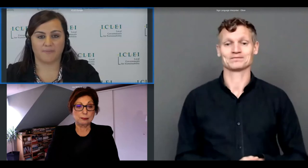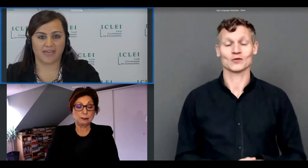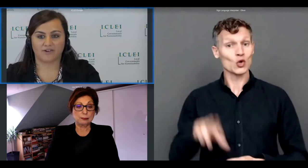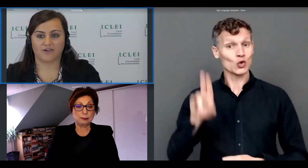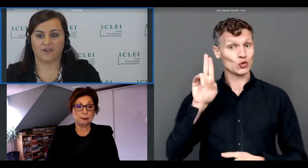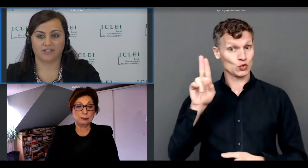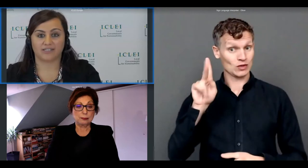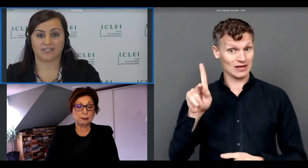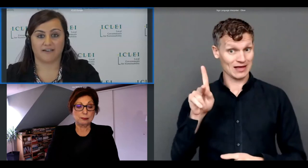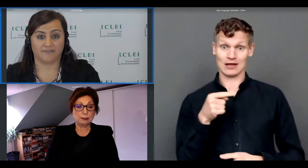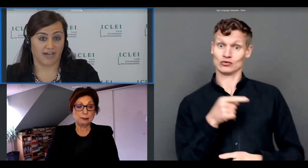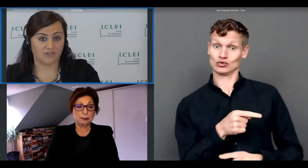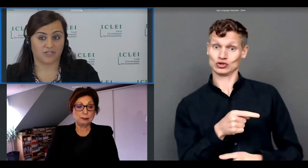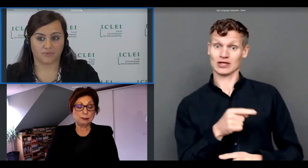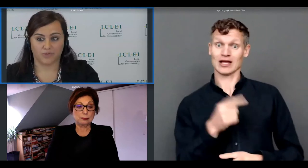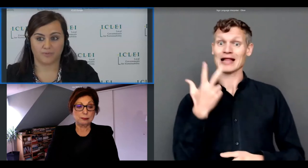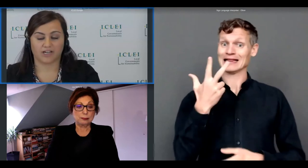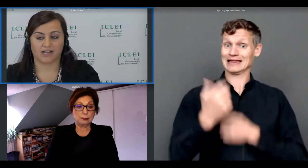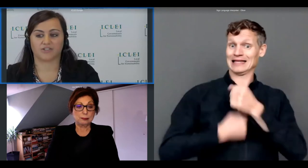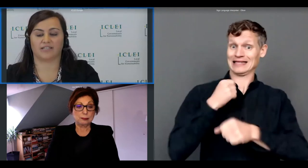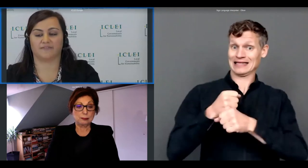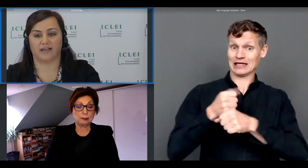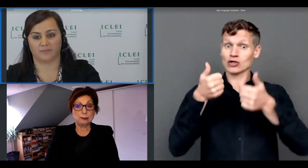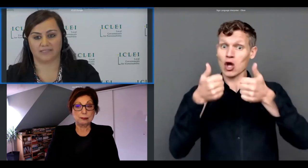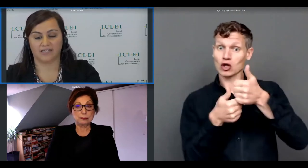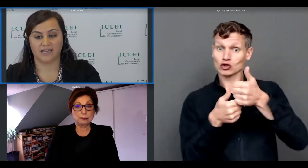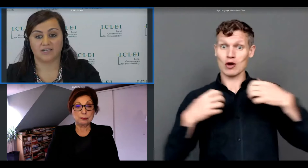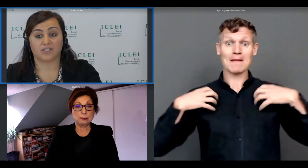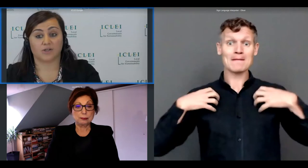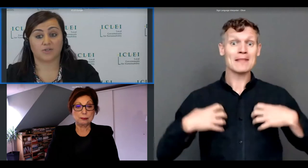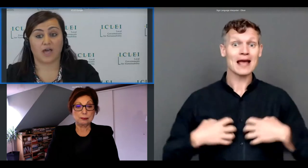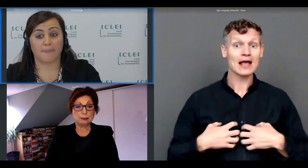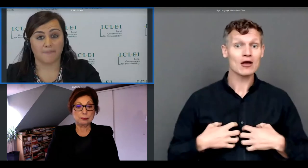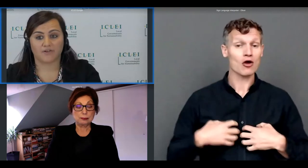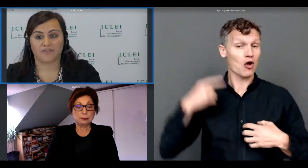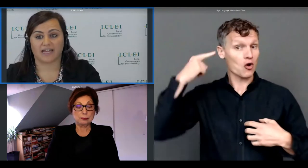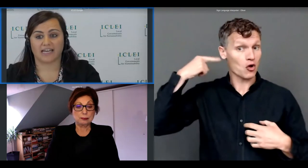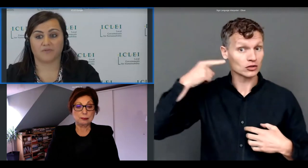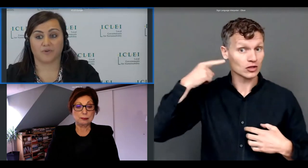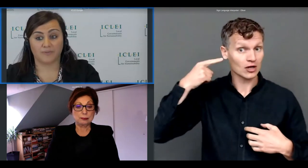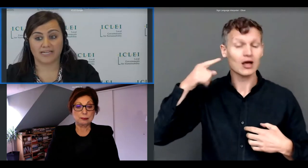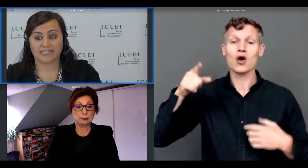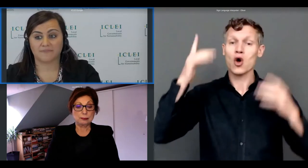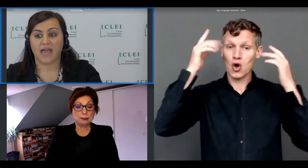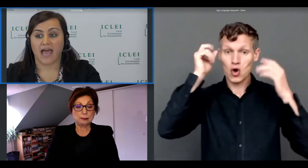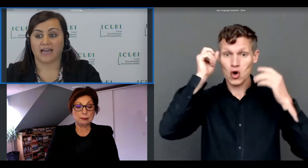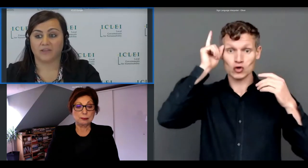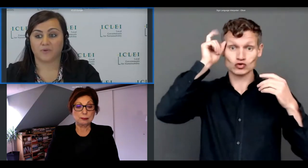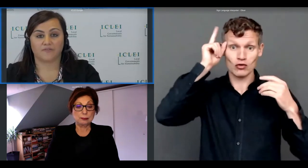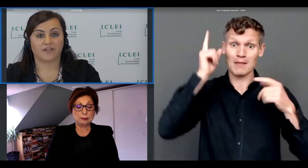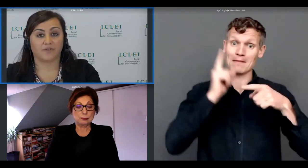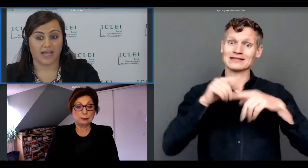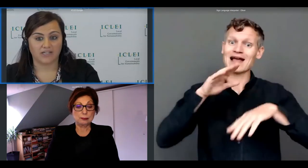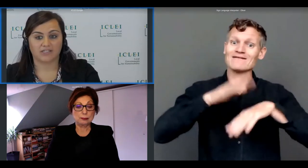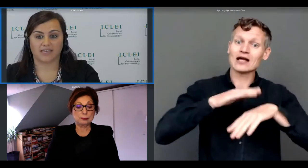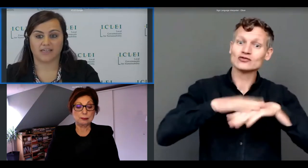of the mayor of London's advisory group on culture and development she's also a member of the academy of urbanism a network